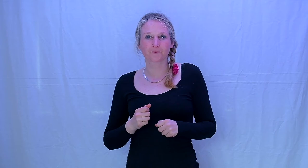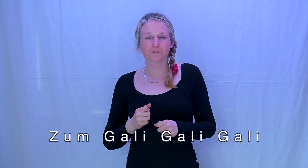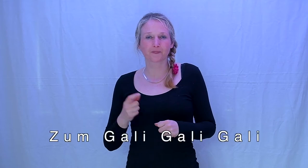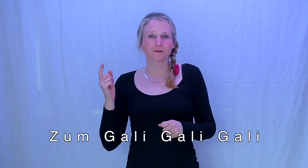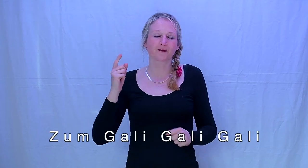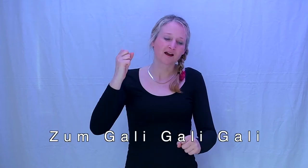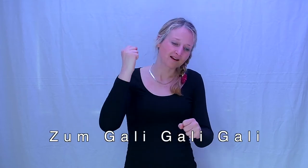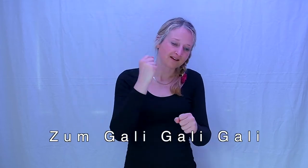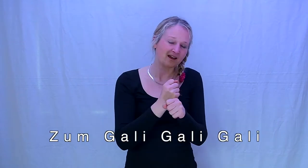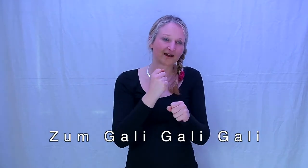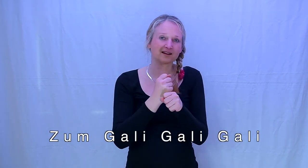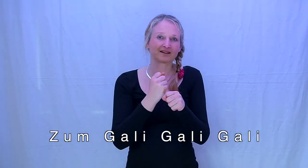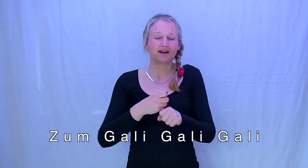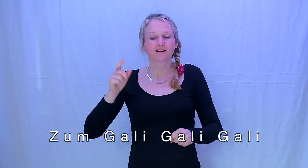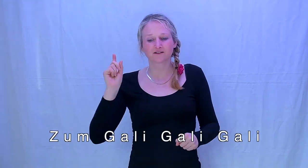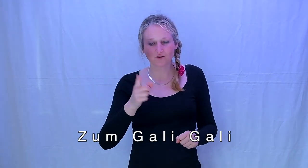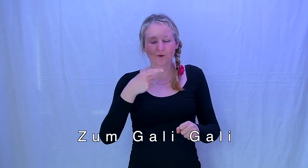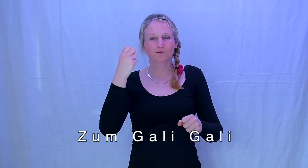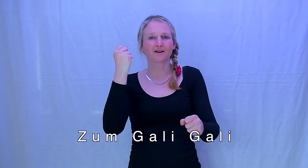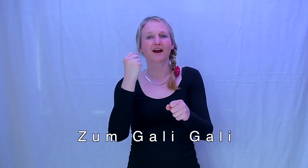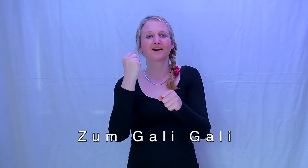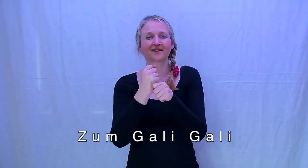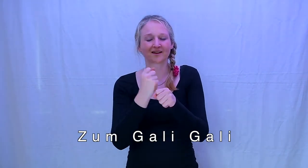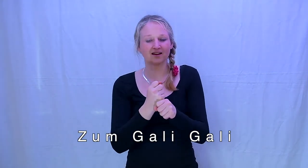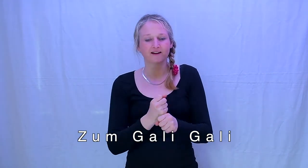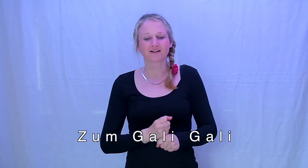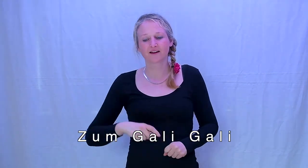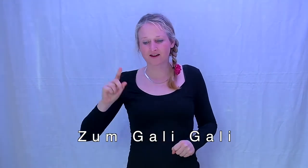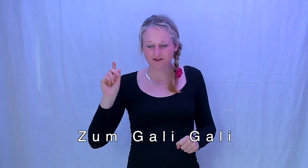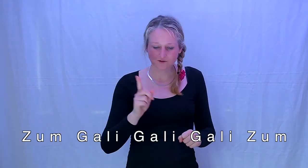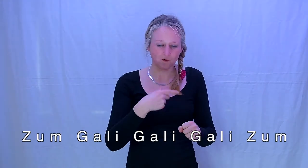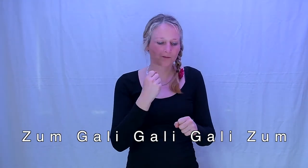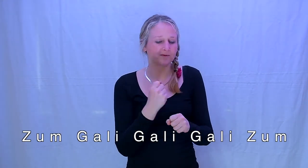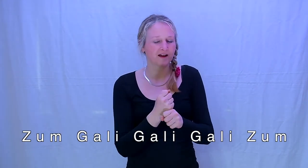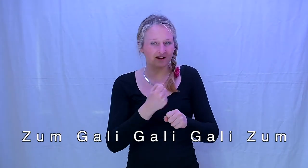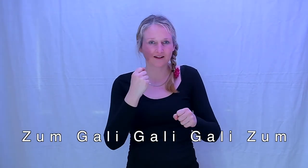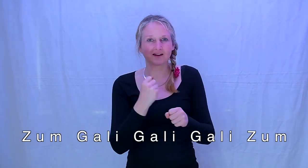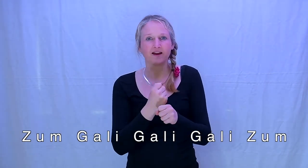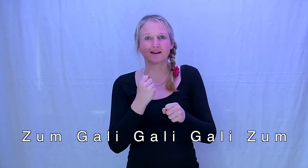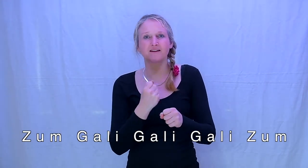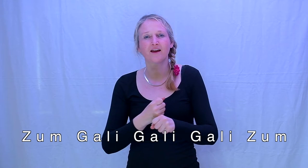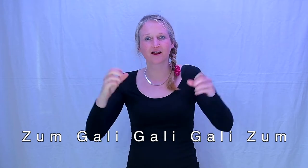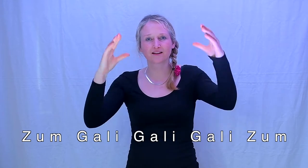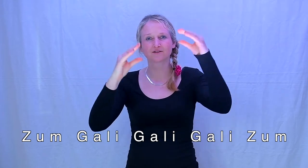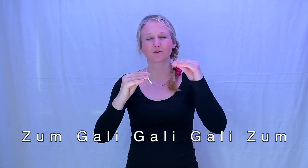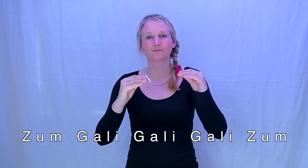Zoom galley galley galley, zoom galley galley, zoom galley galley, zoom